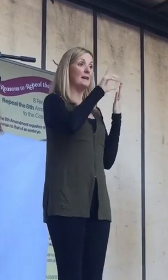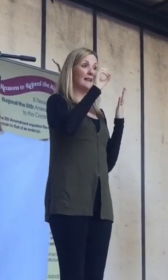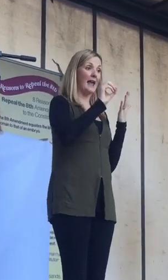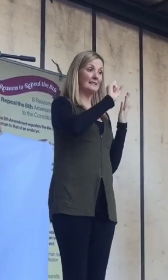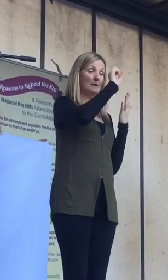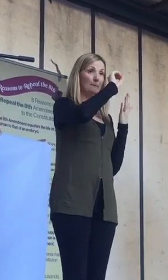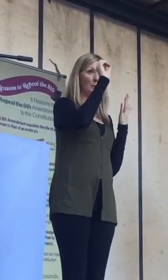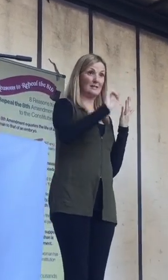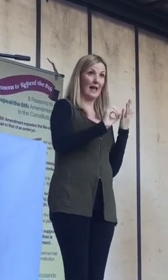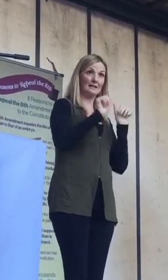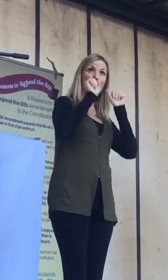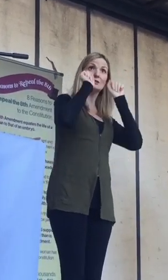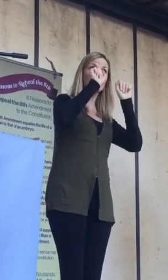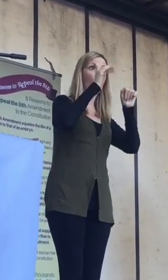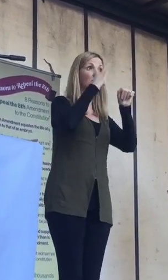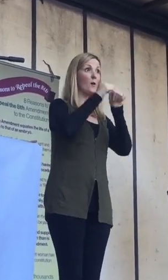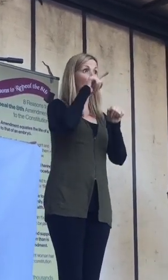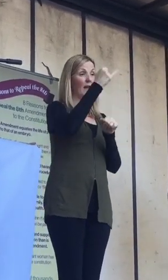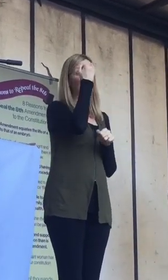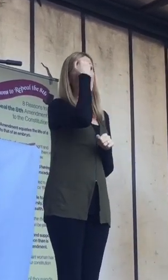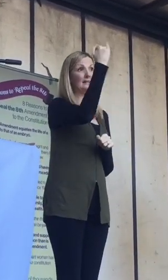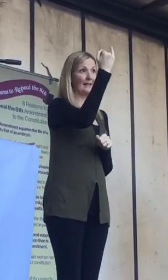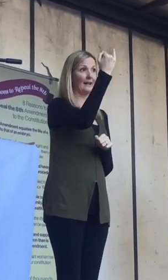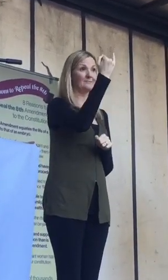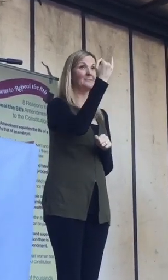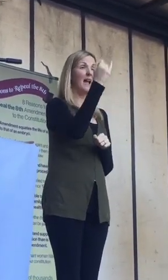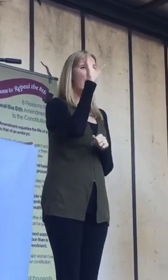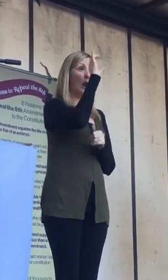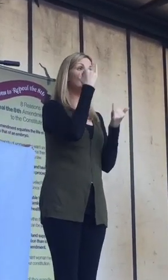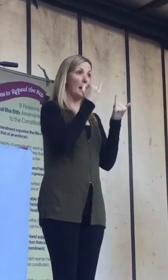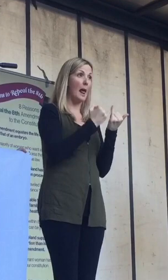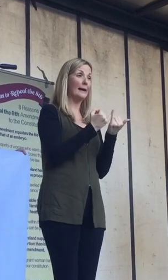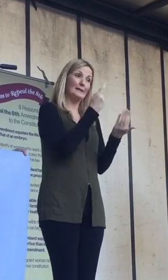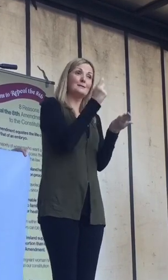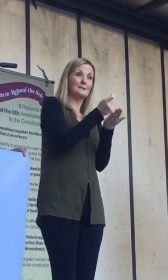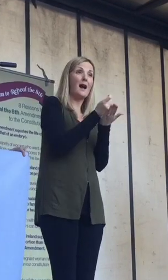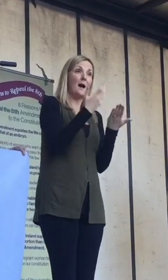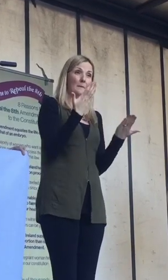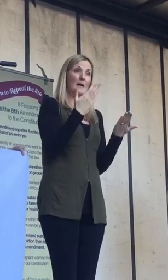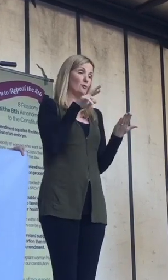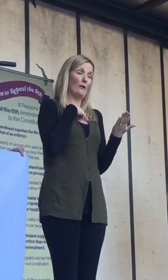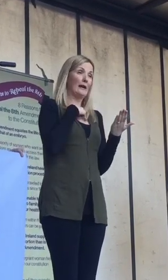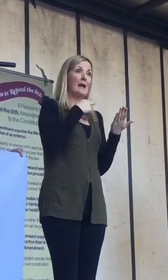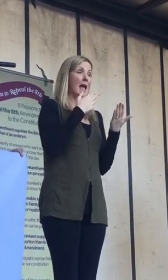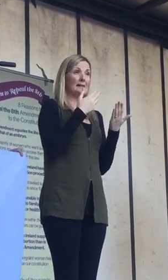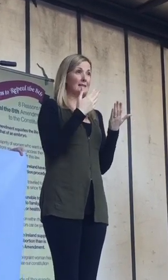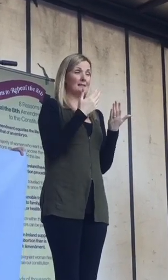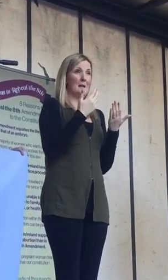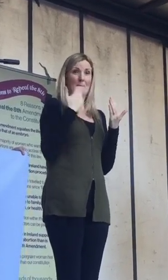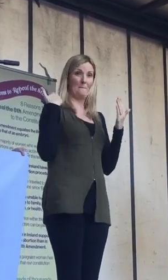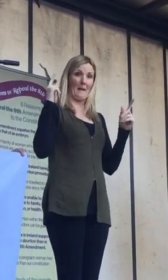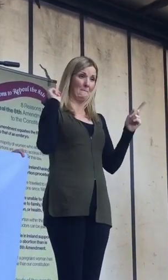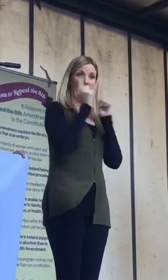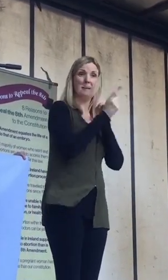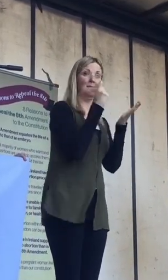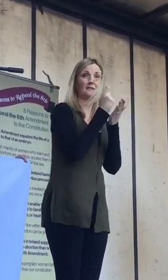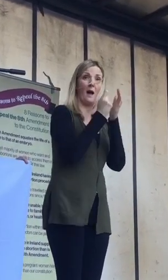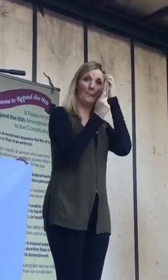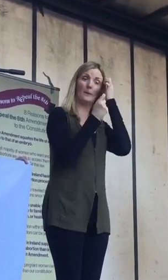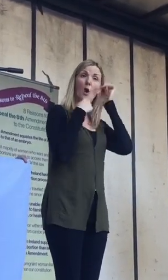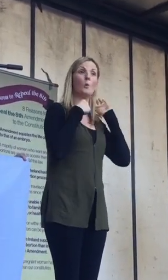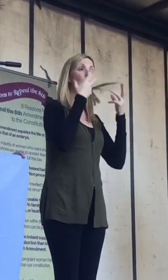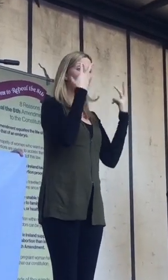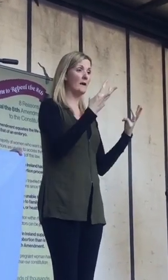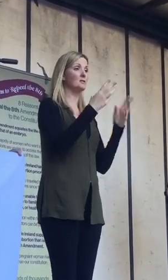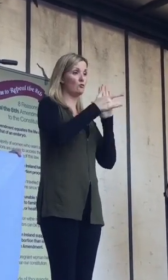for an initiative suggests it's time. It's beyond time. Ireland, repeal the Eighth Amendment.